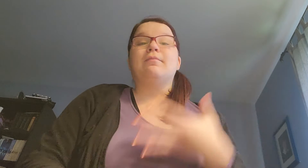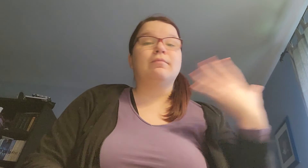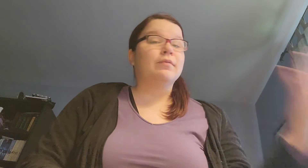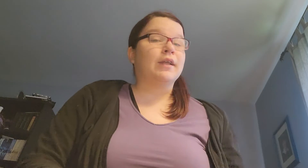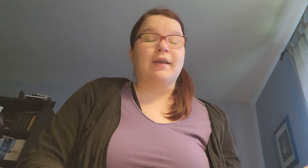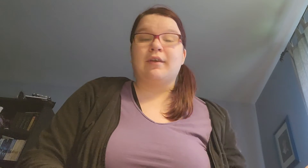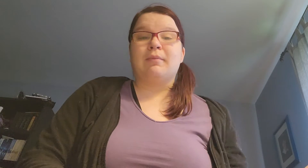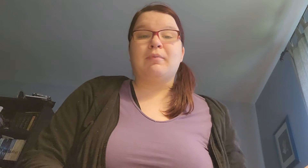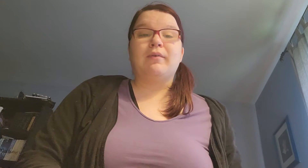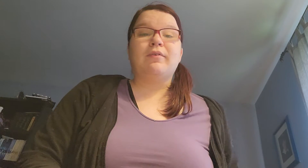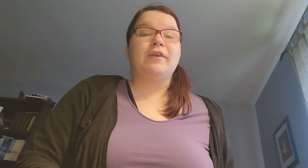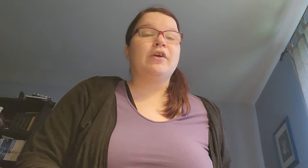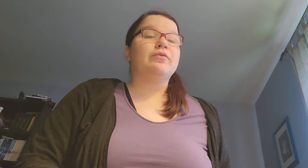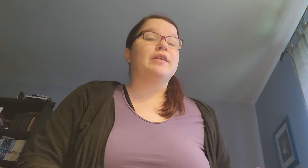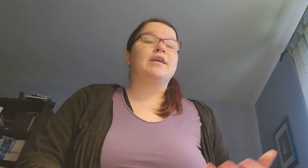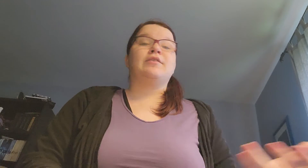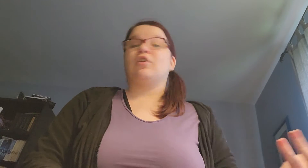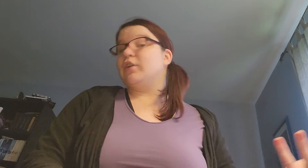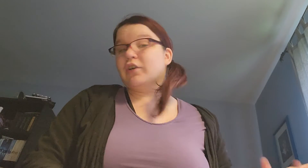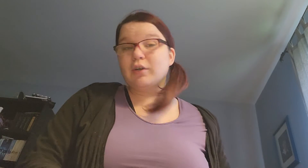in my previous videos, it's a learning curve.